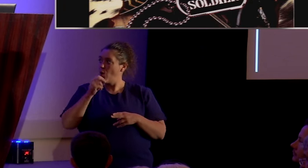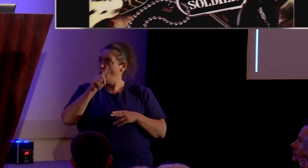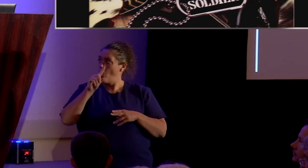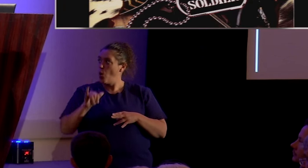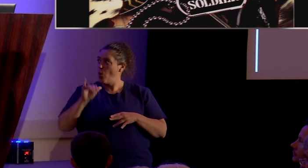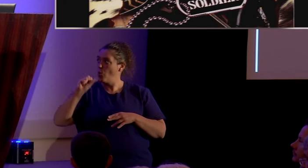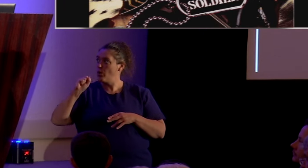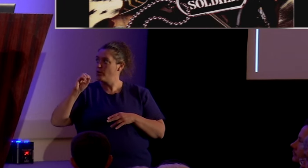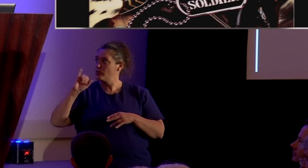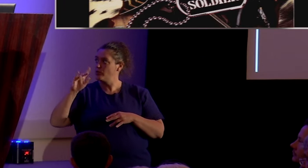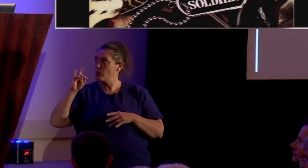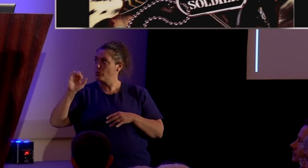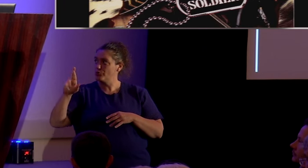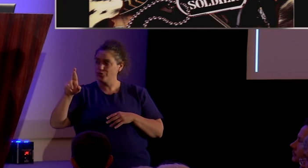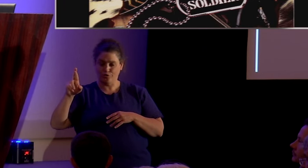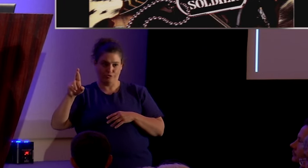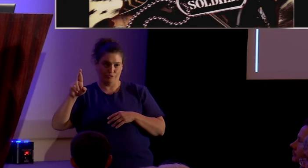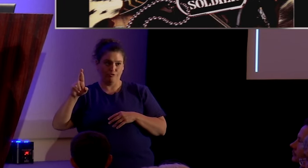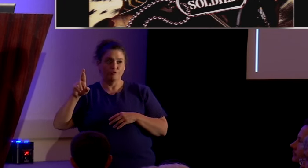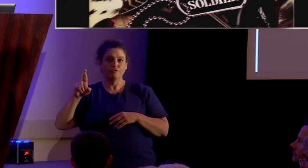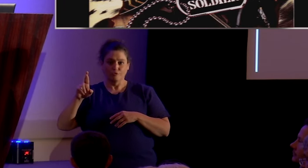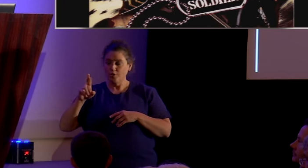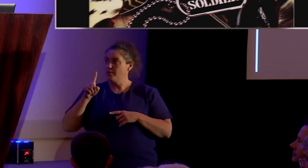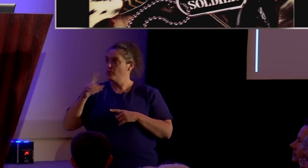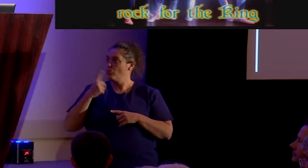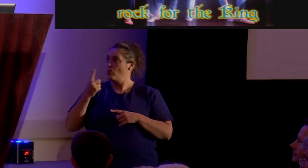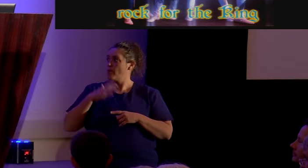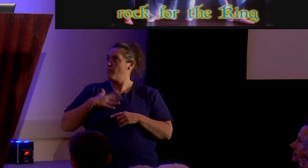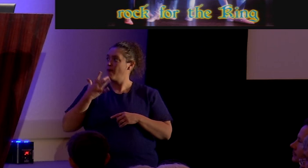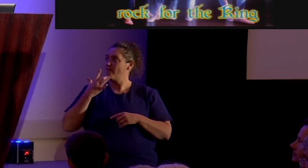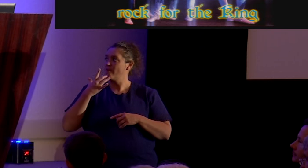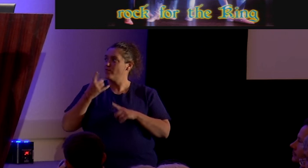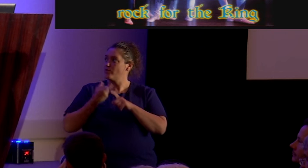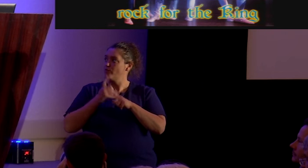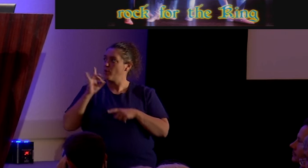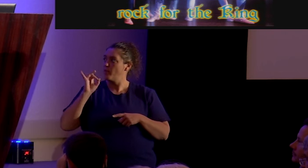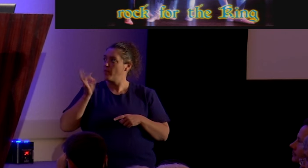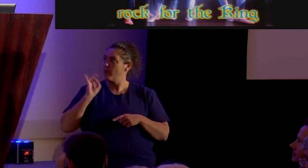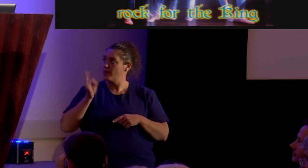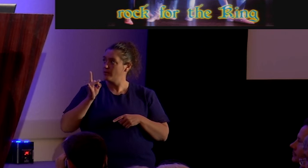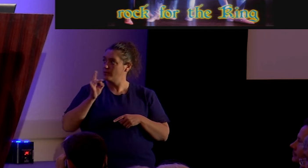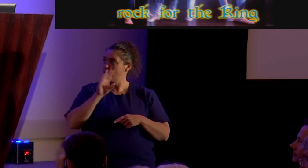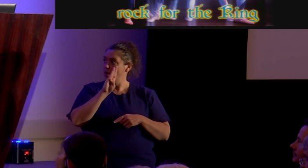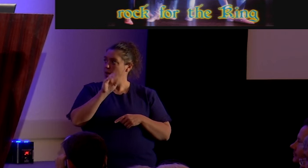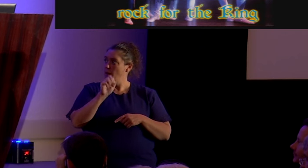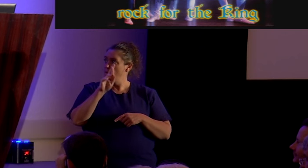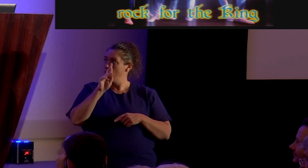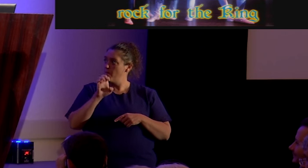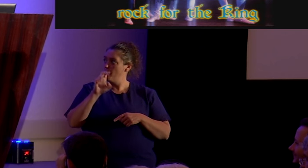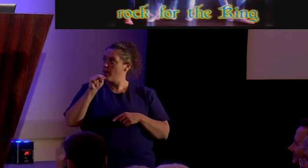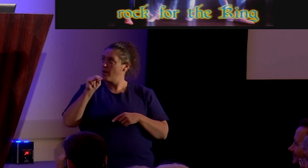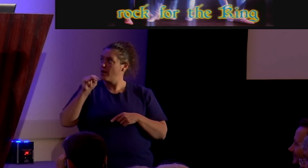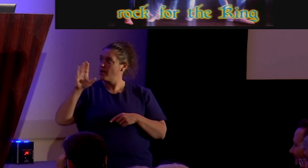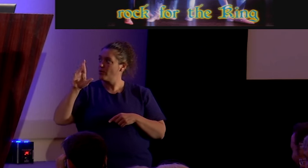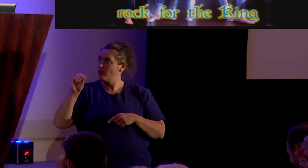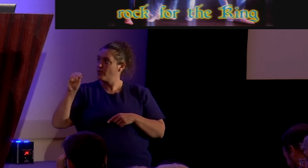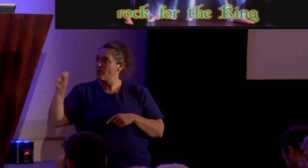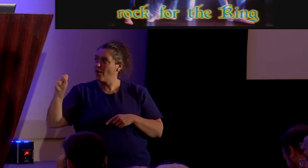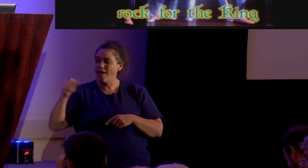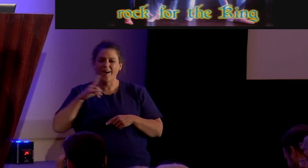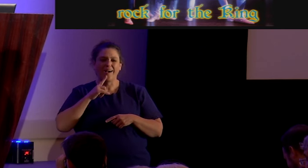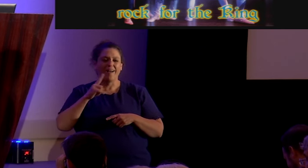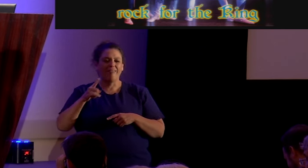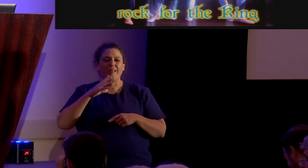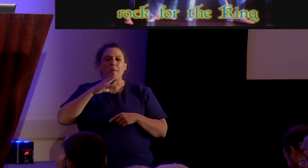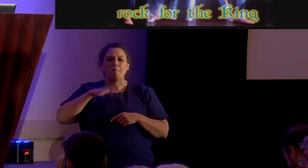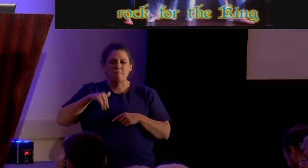here's one of my favorites from the 80s Baron Cross how badass are these looking